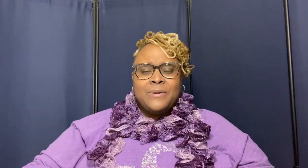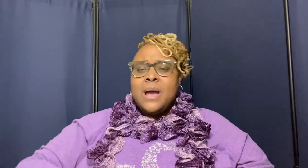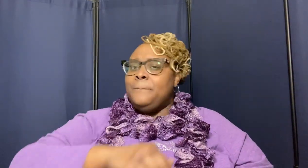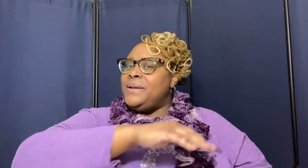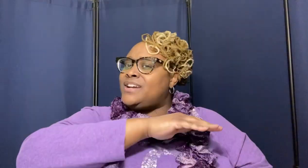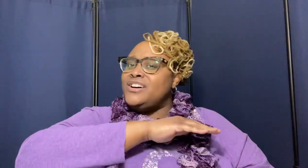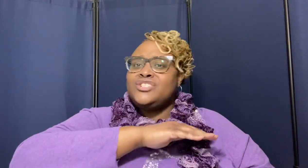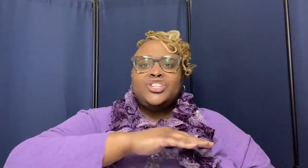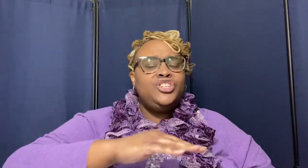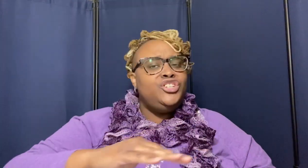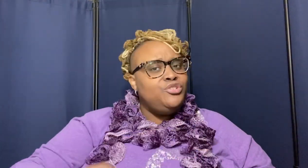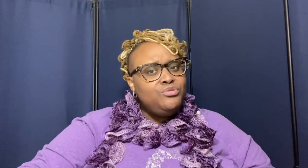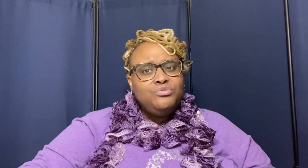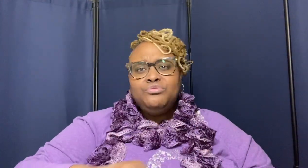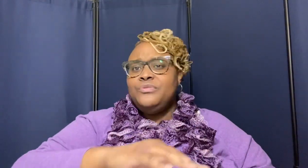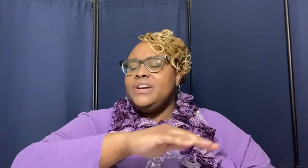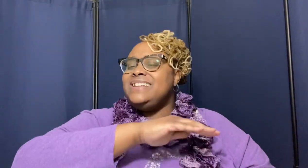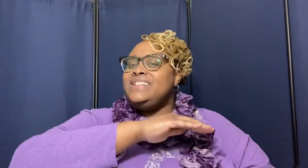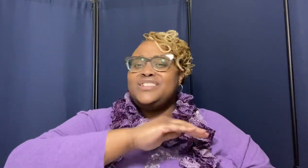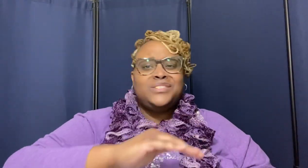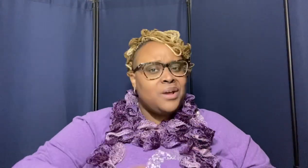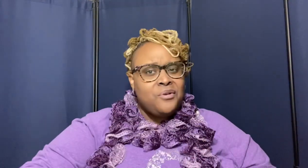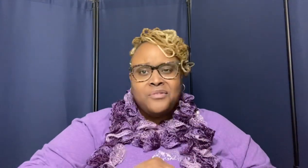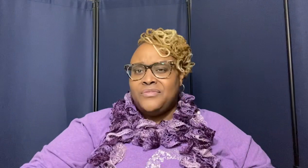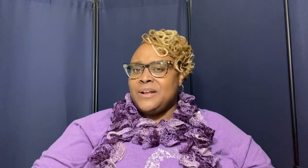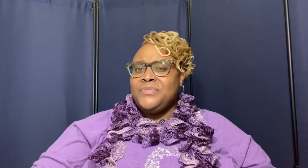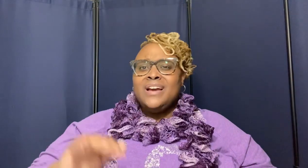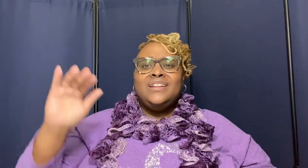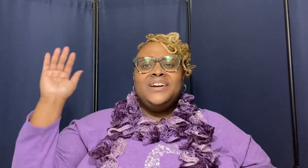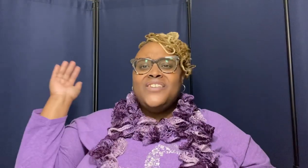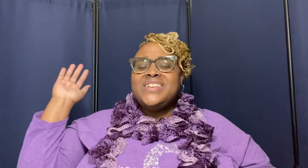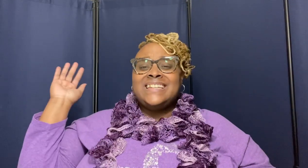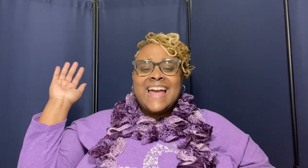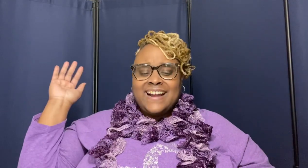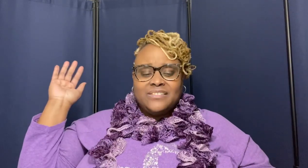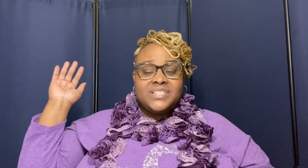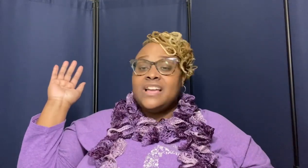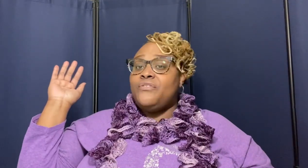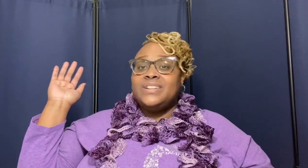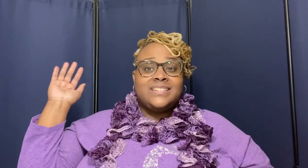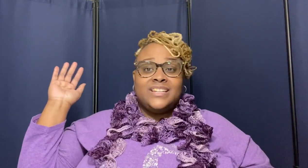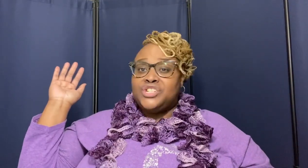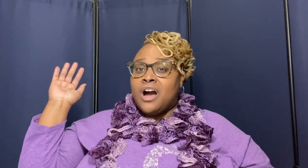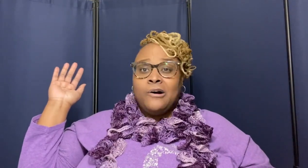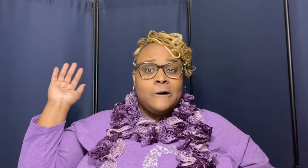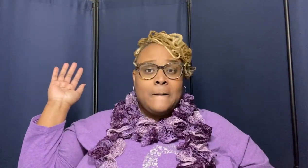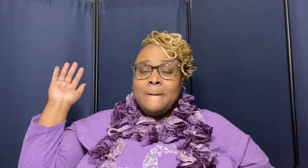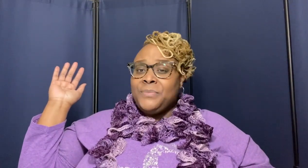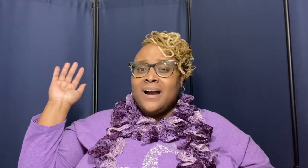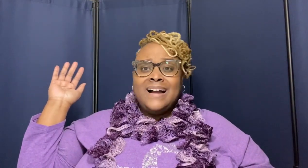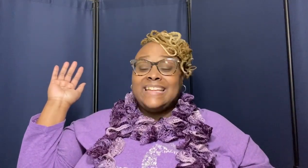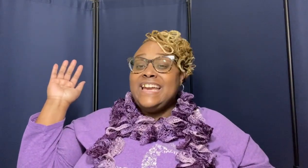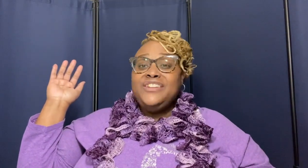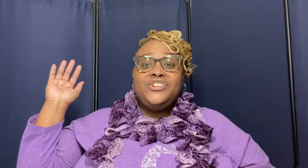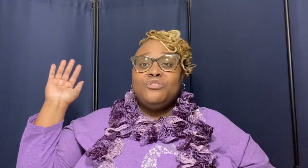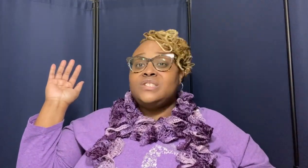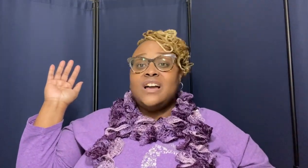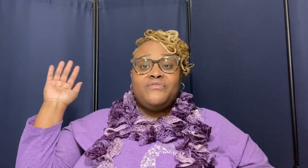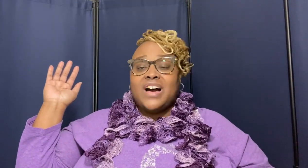because you deserve it love is an act of selflessness y'all huh getting yourself out